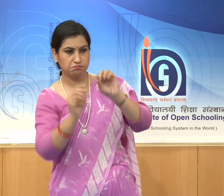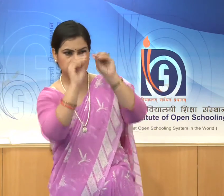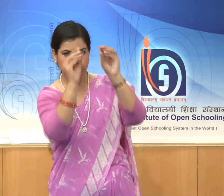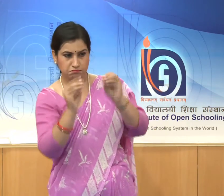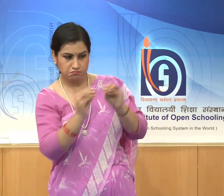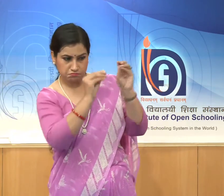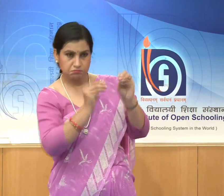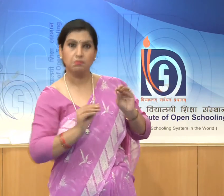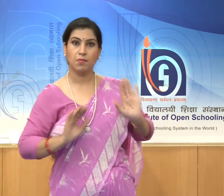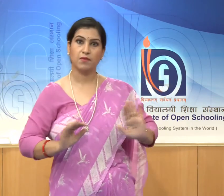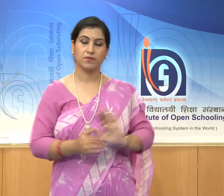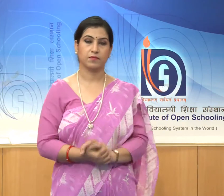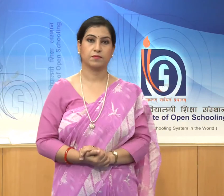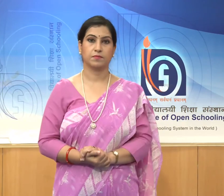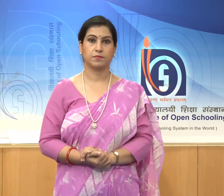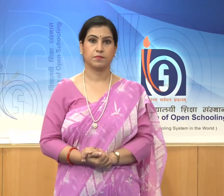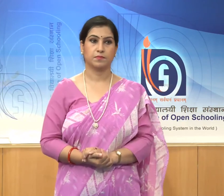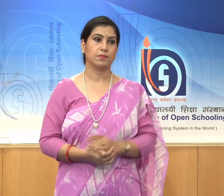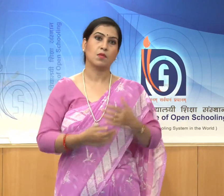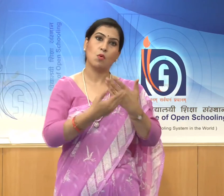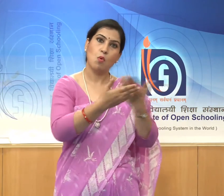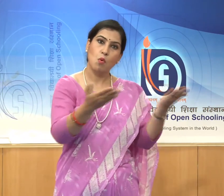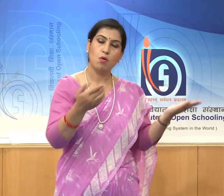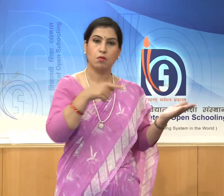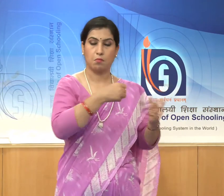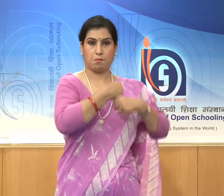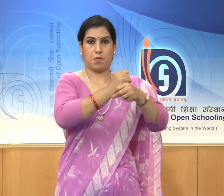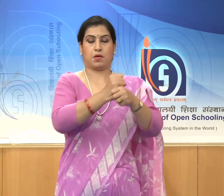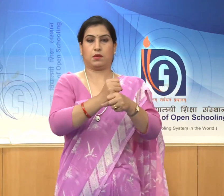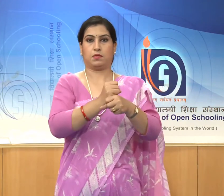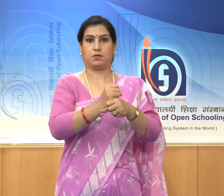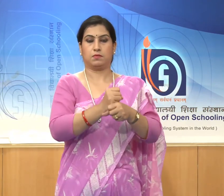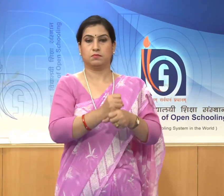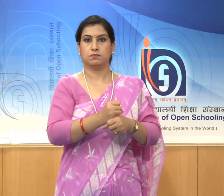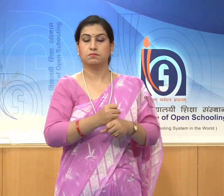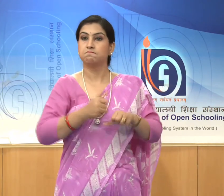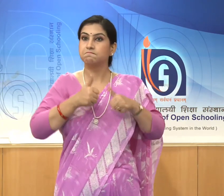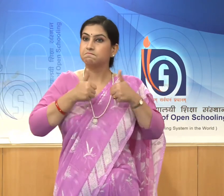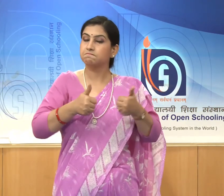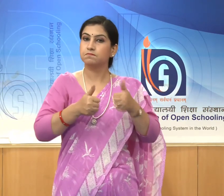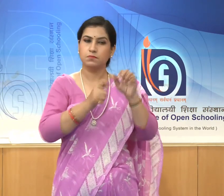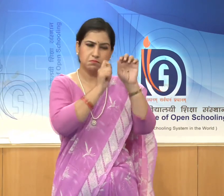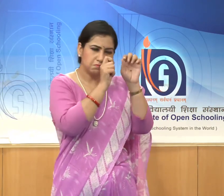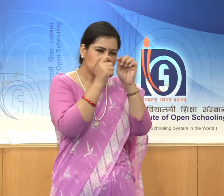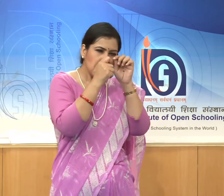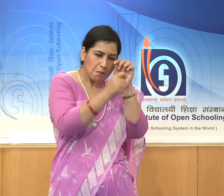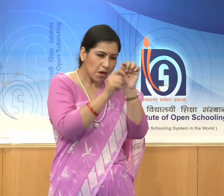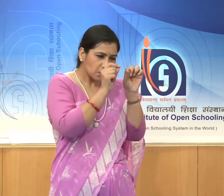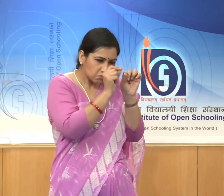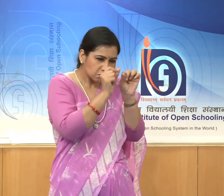which formed an intrinsic part of the